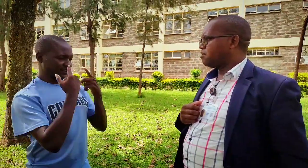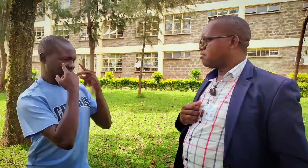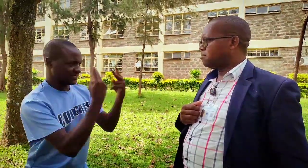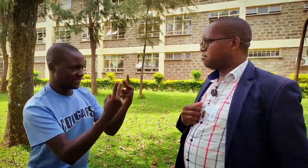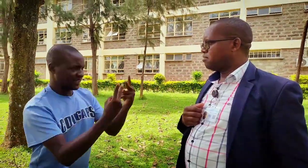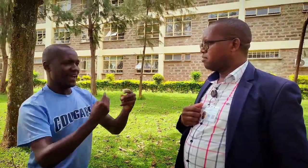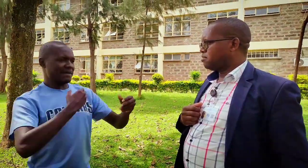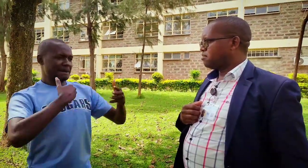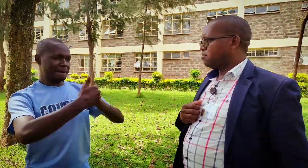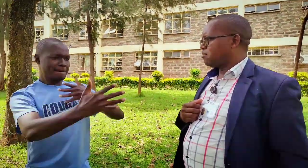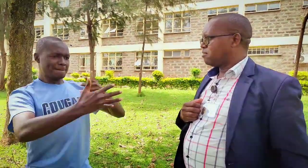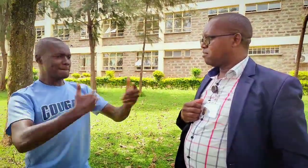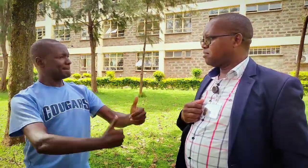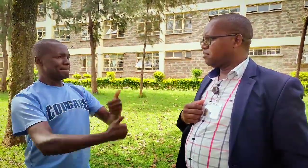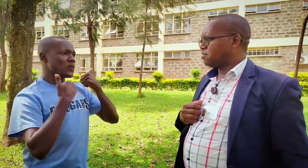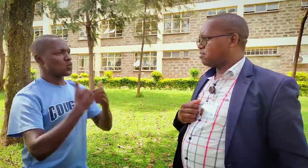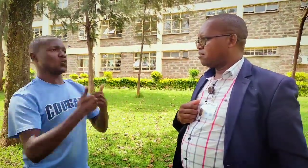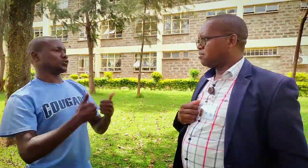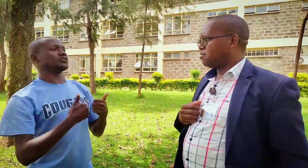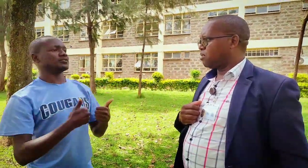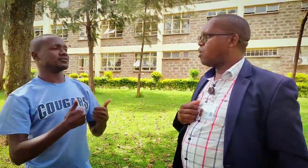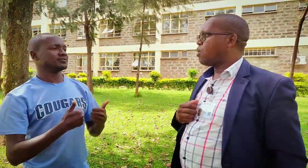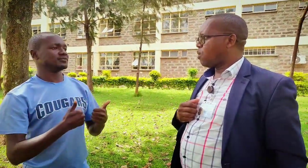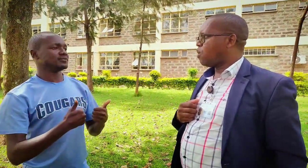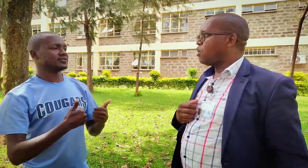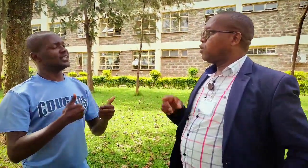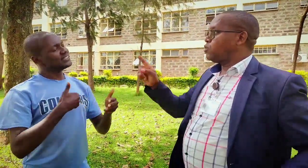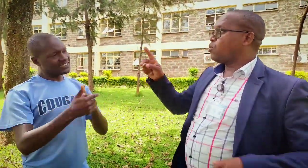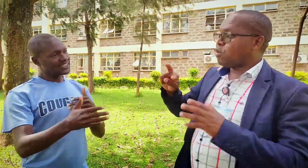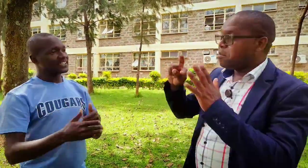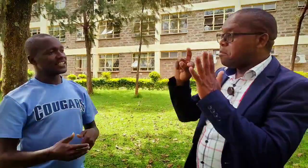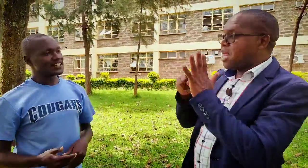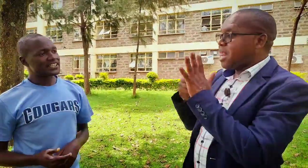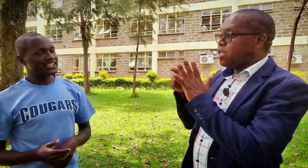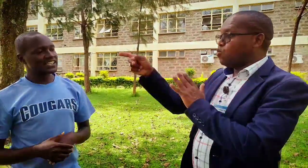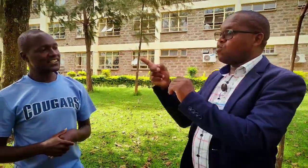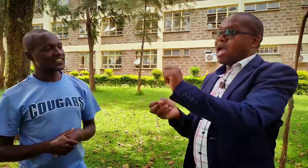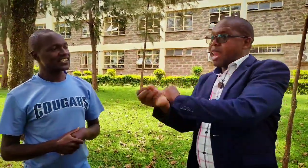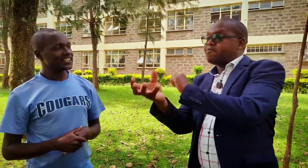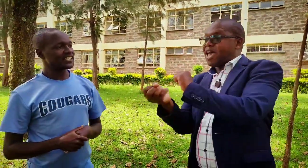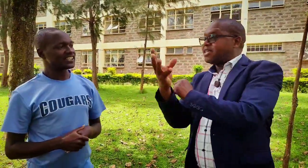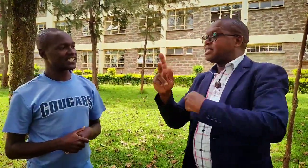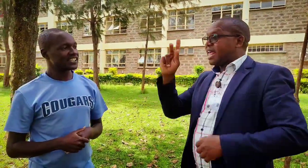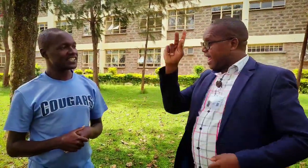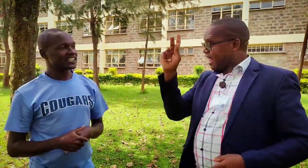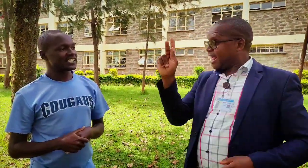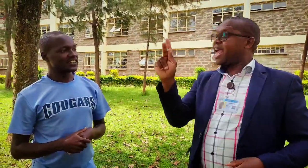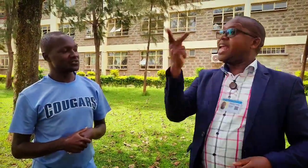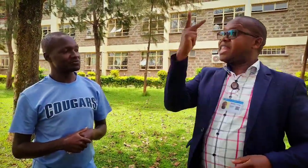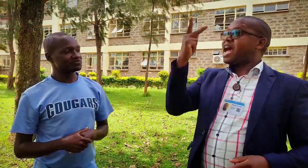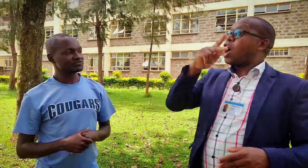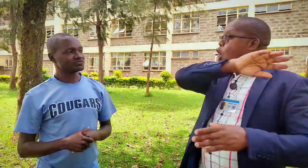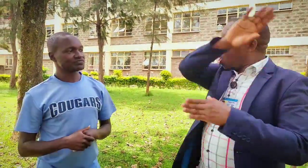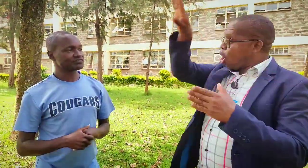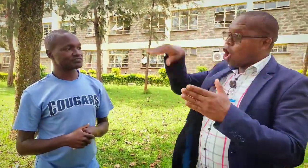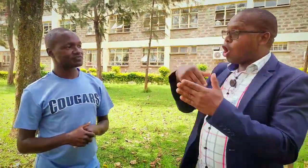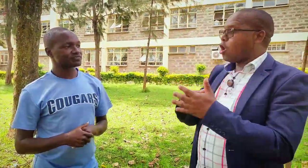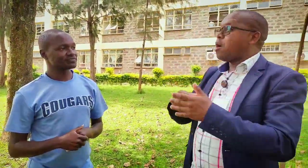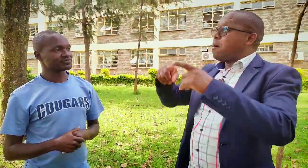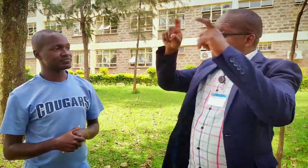now the deaf want to see sign language well meaning you advert advice